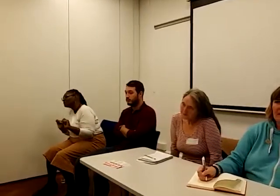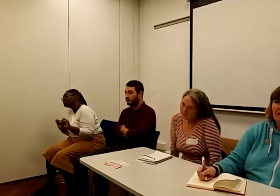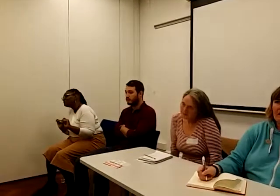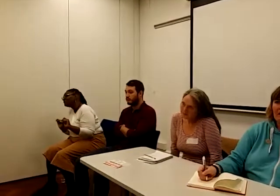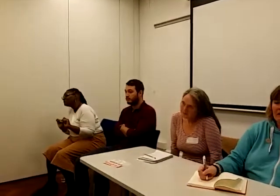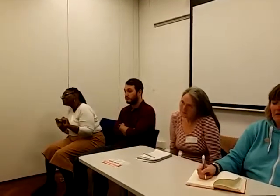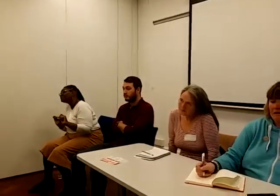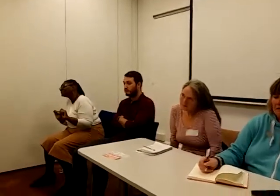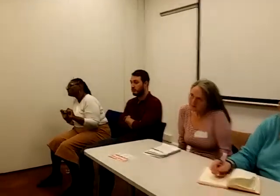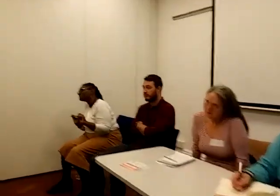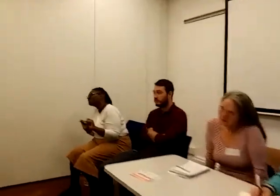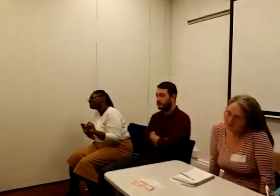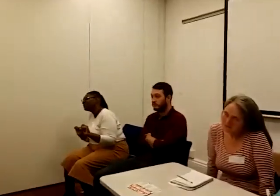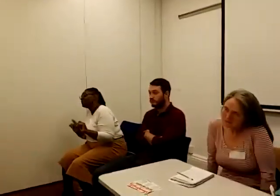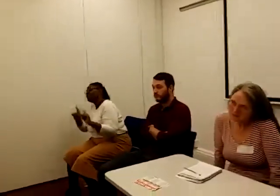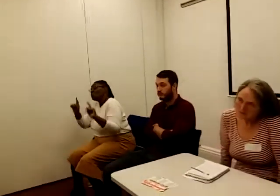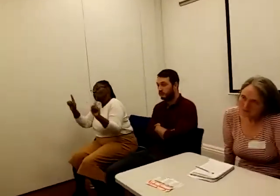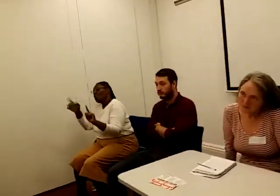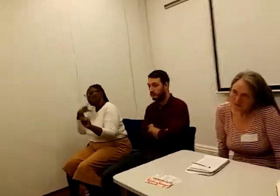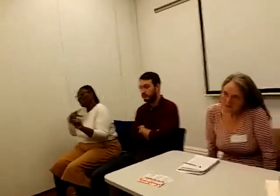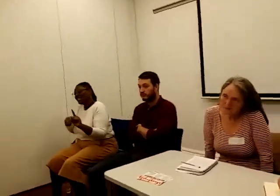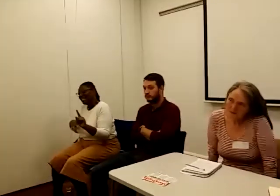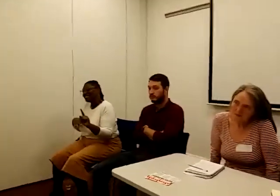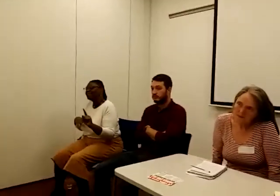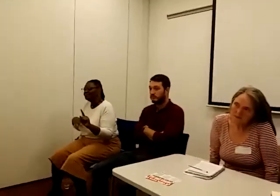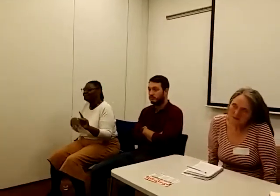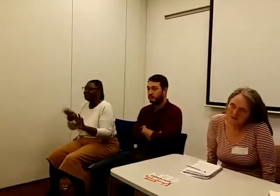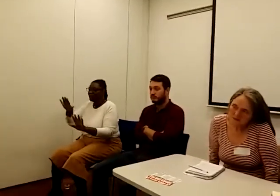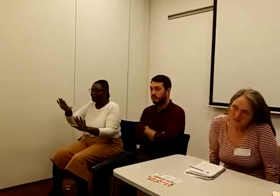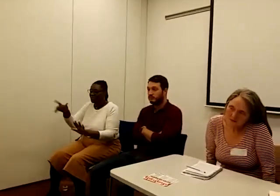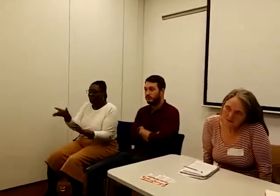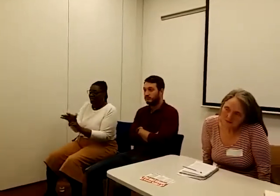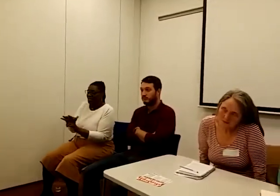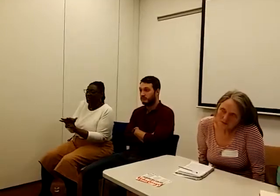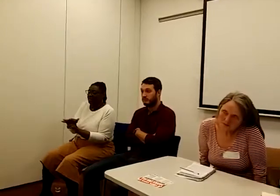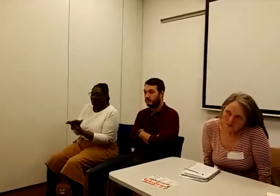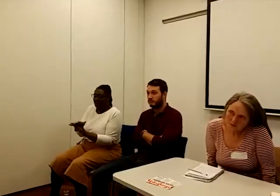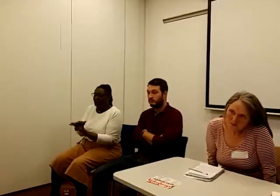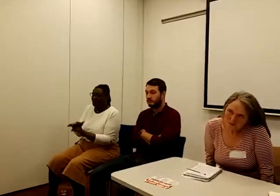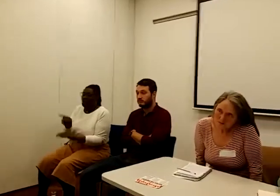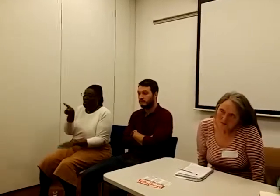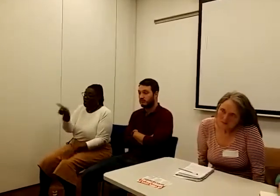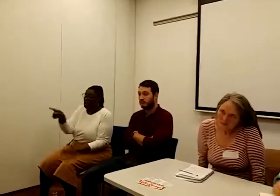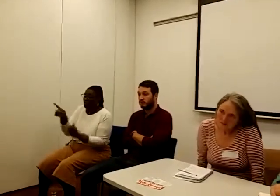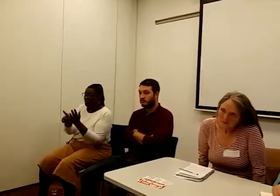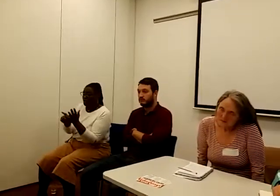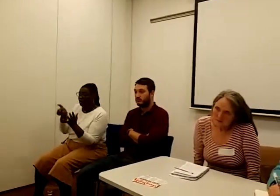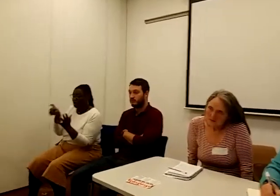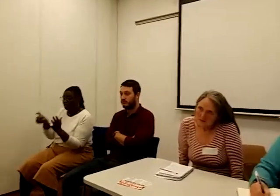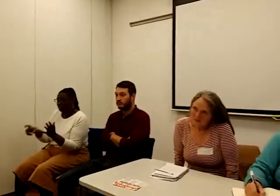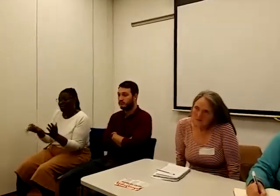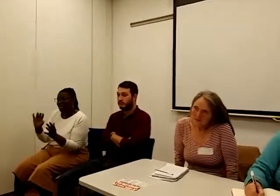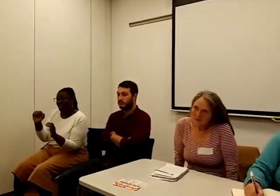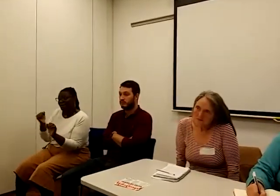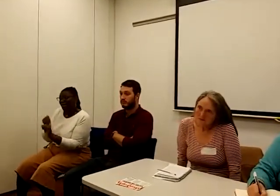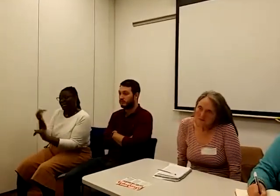What we need, isn't it the case that with universal credit making it worse,